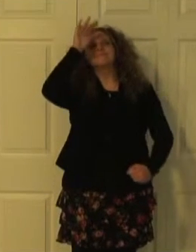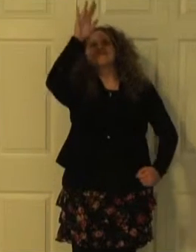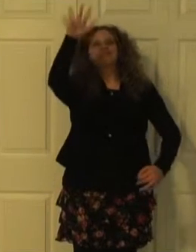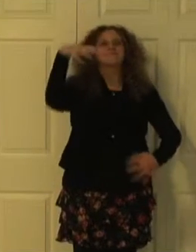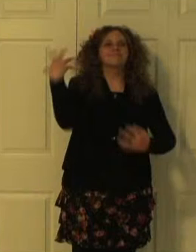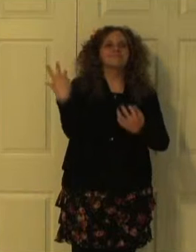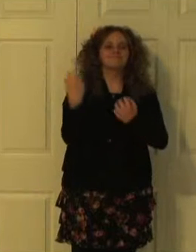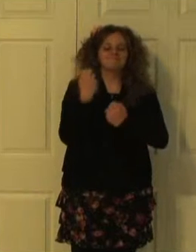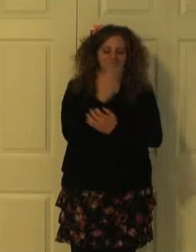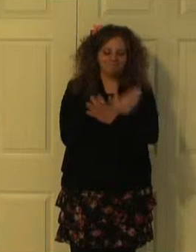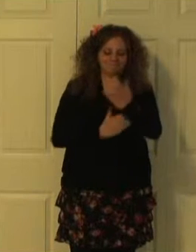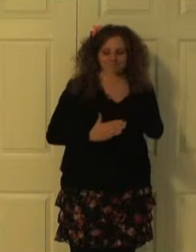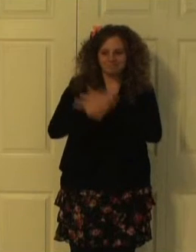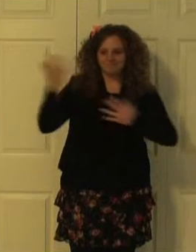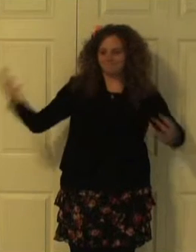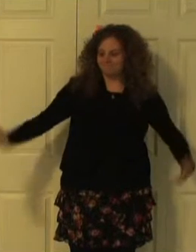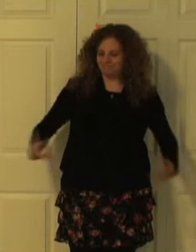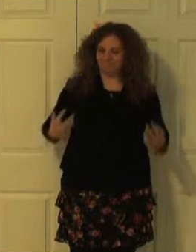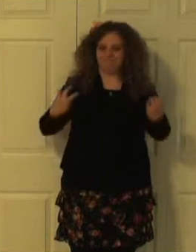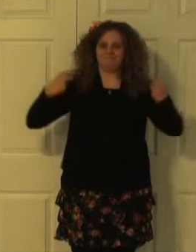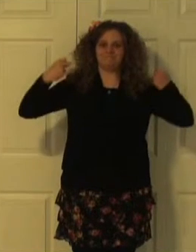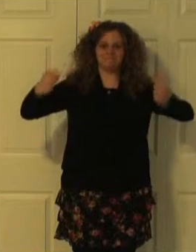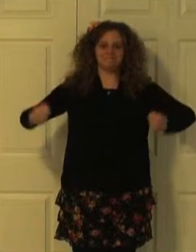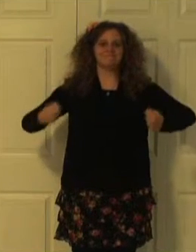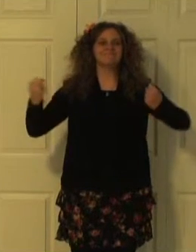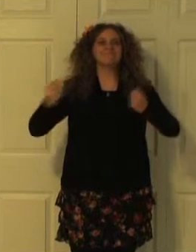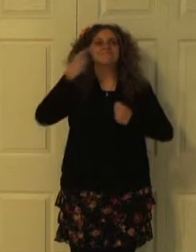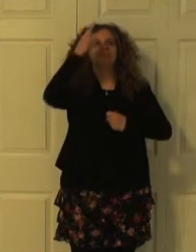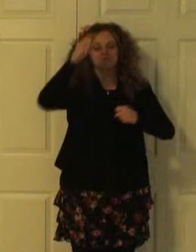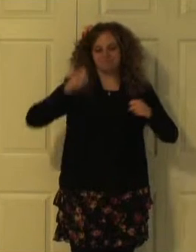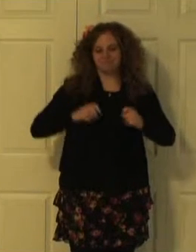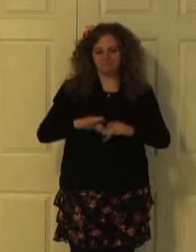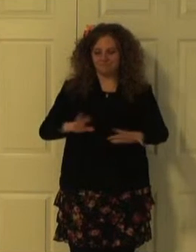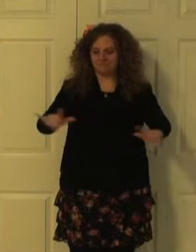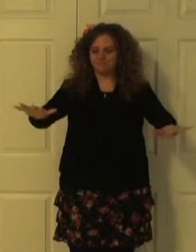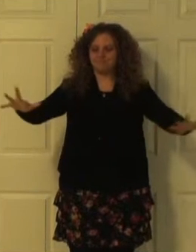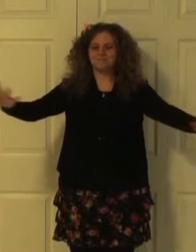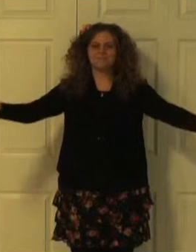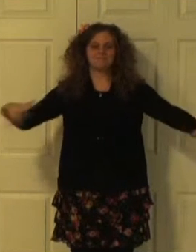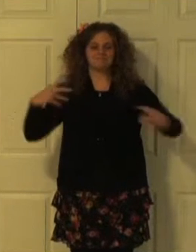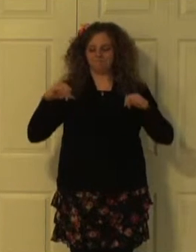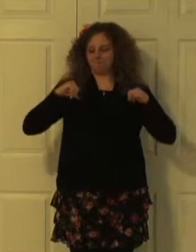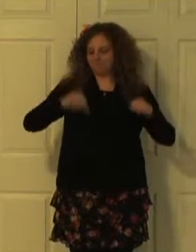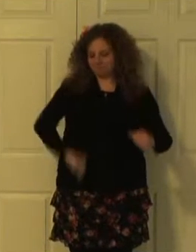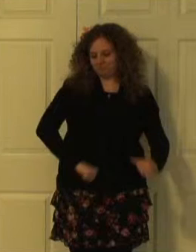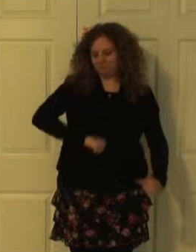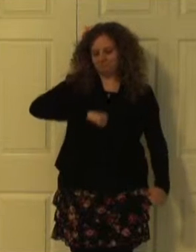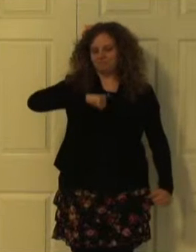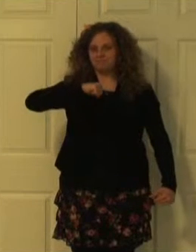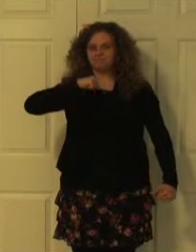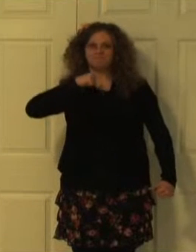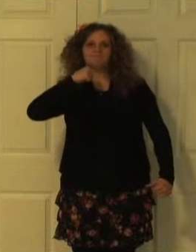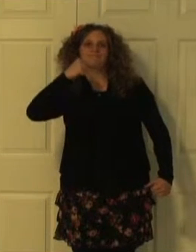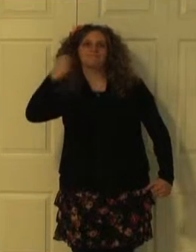strength. He has scattered the proud. And brought down all faith to see.